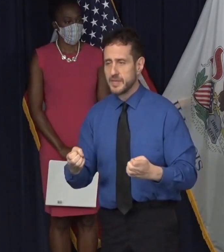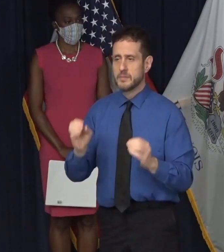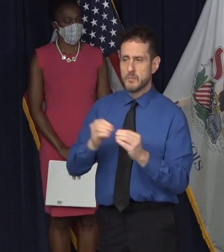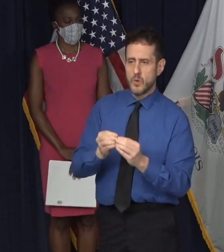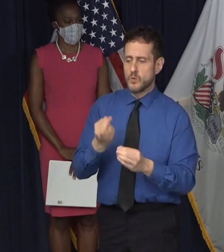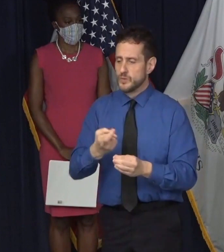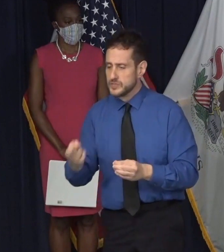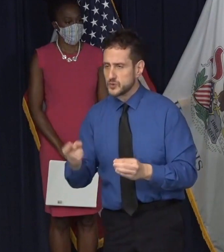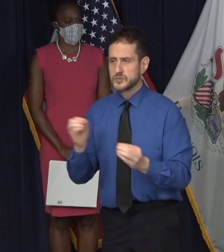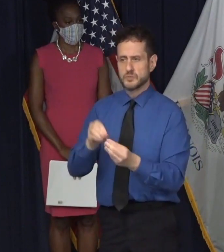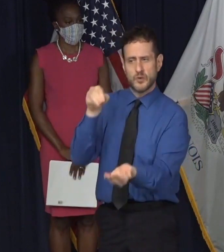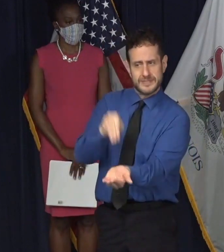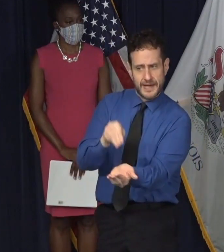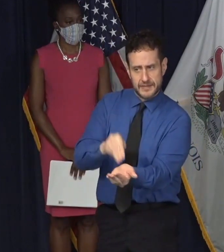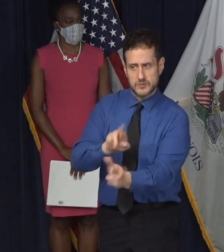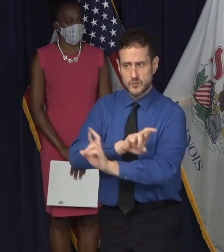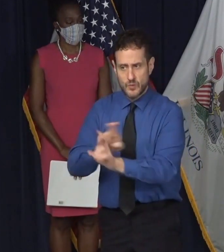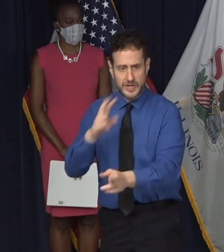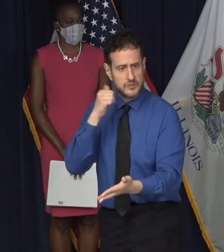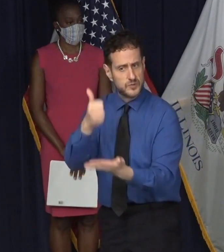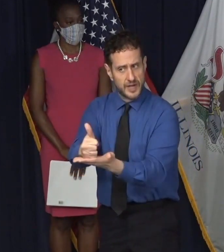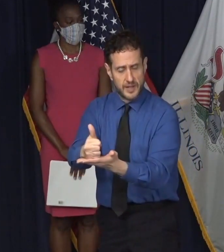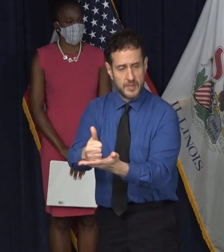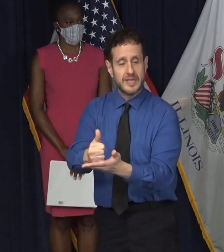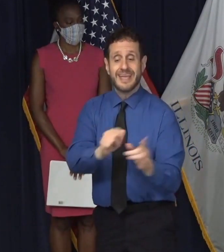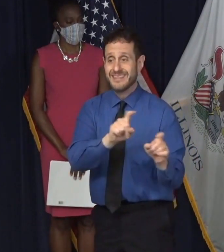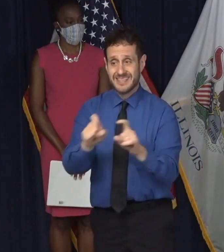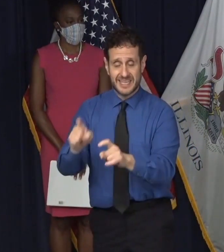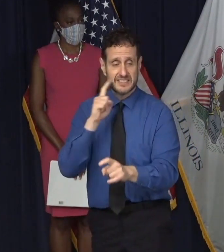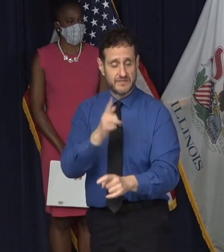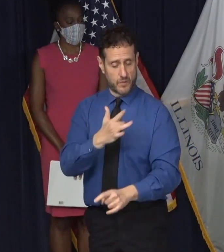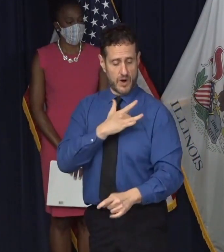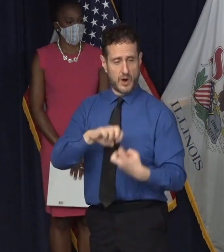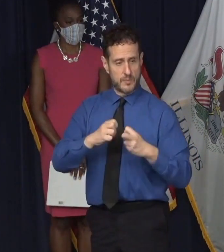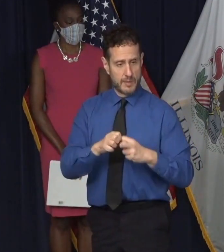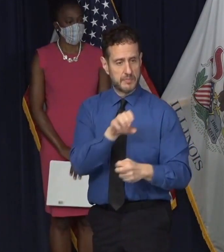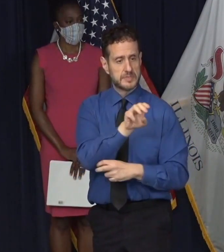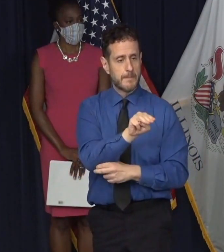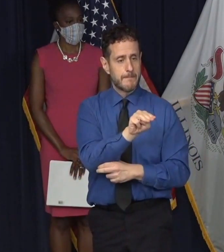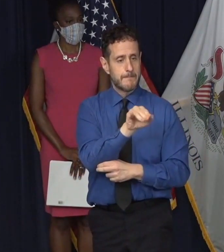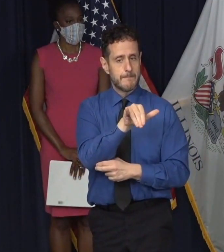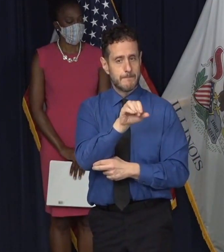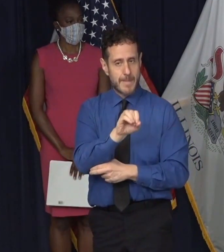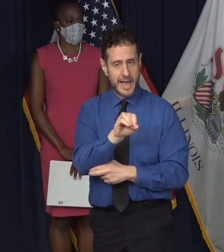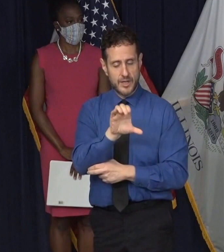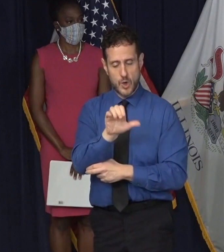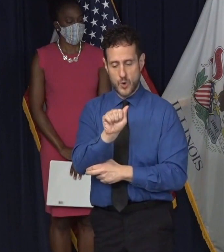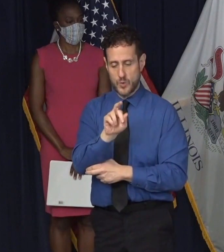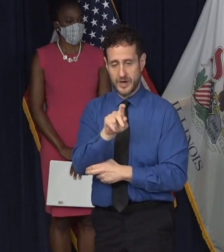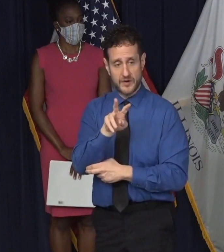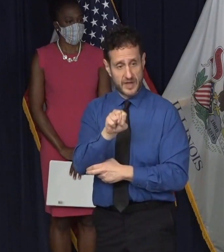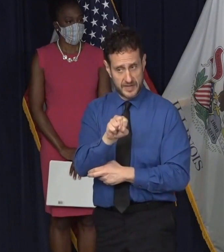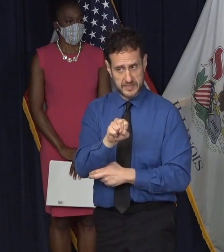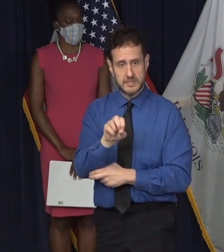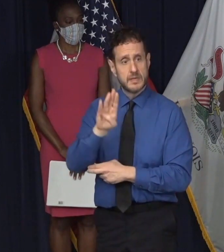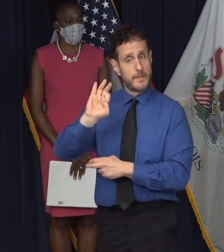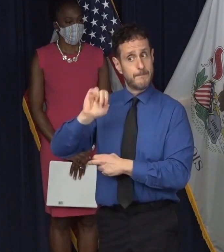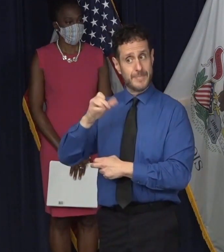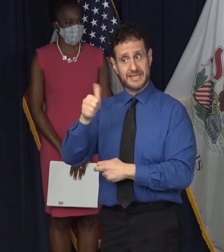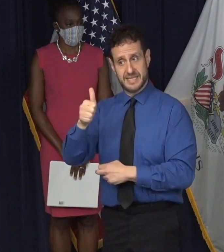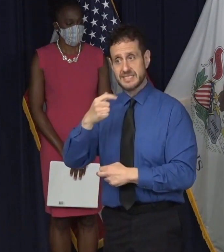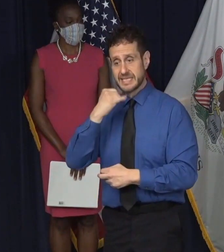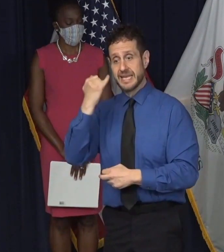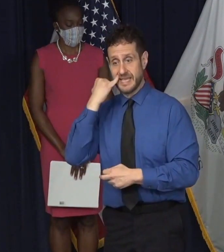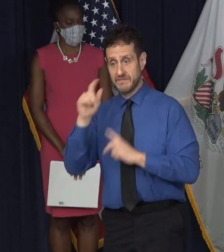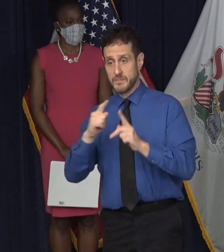because of the focus on testing for myocarditis. That's something that the Big Ten has said that they will do, uh, in kids who, uh,